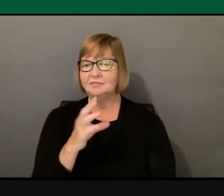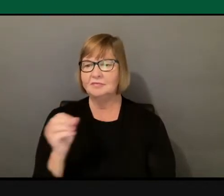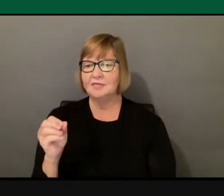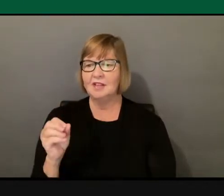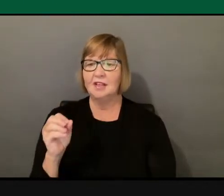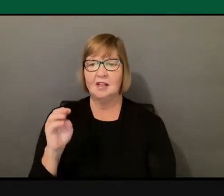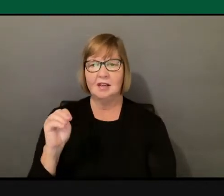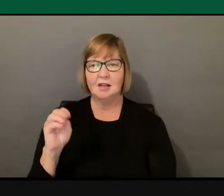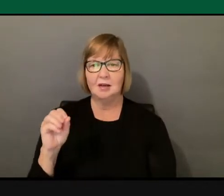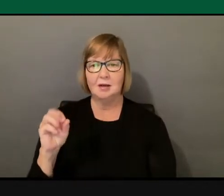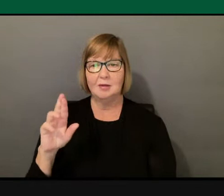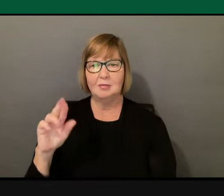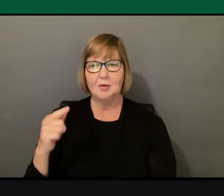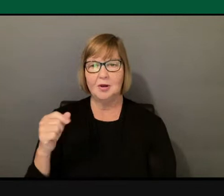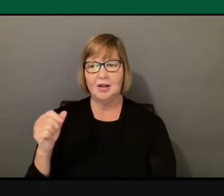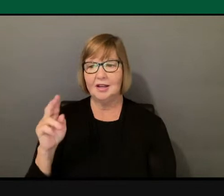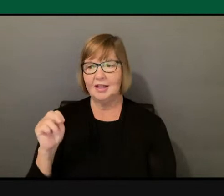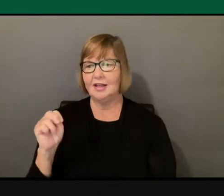And I will do that again.